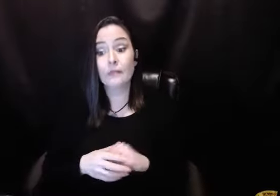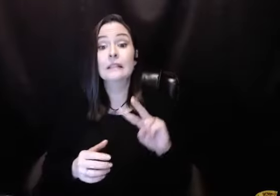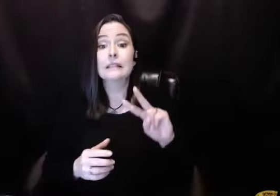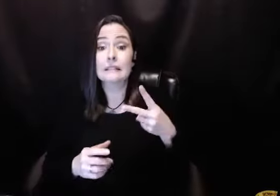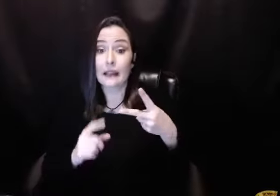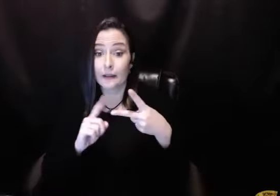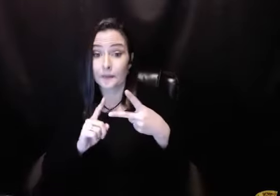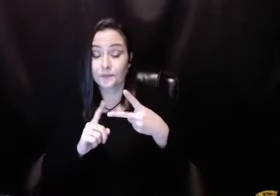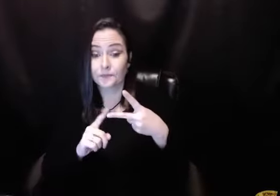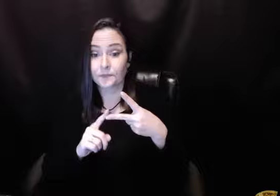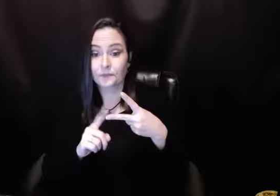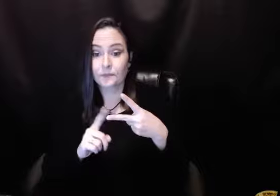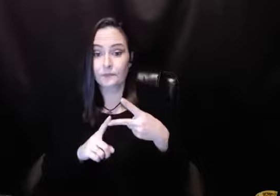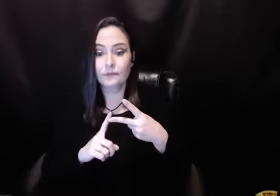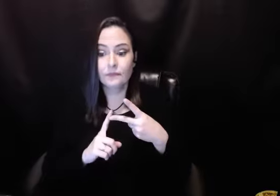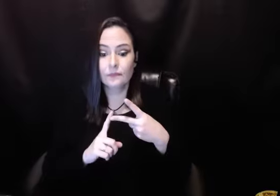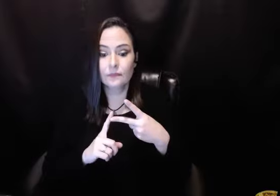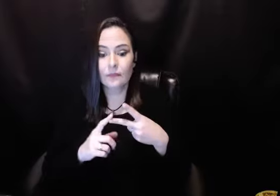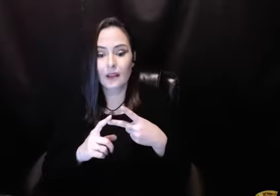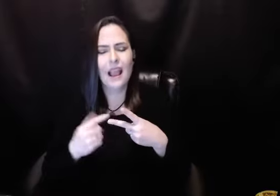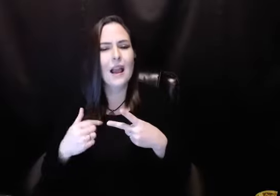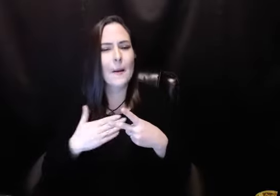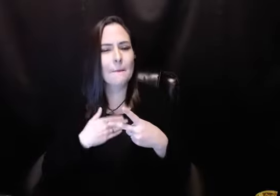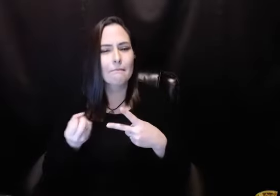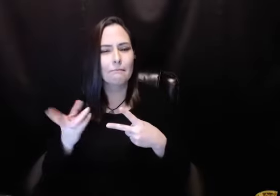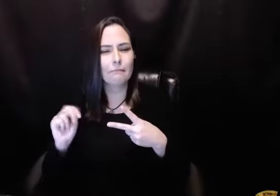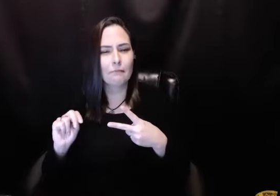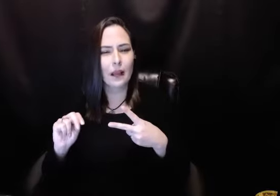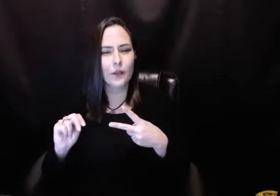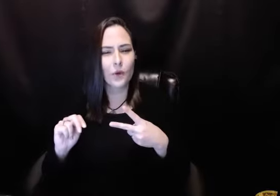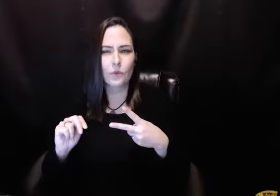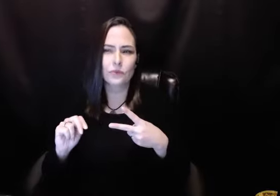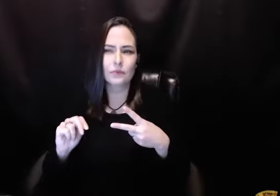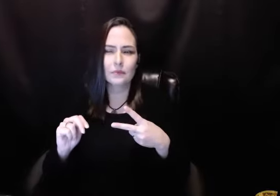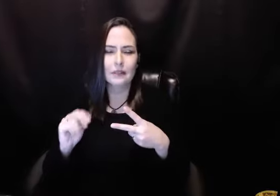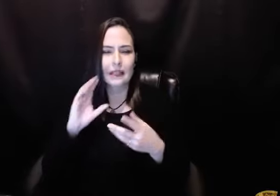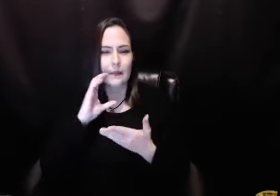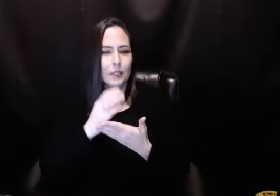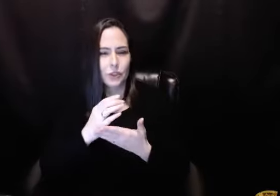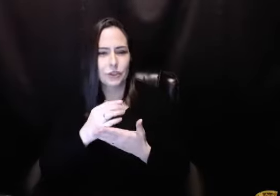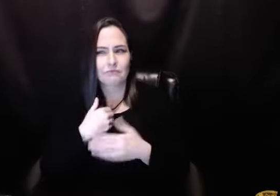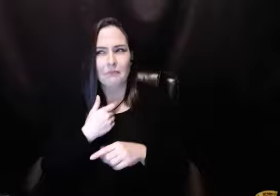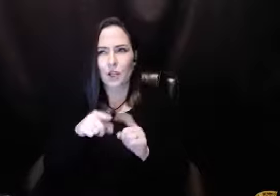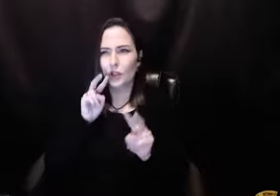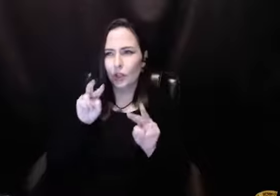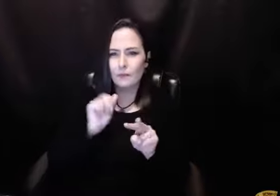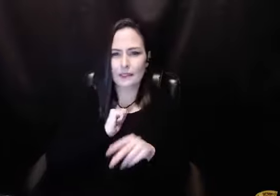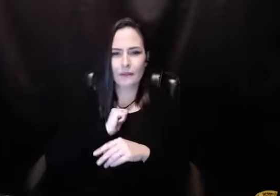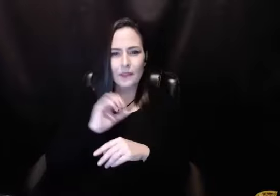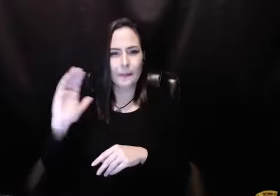could see me, that would be better. And secondly, I had an issue with my own image. For